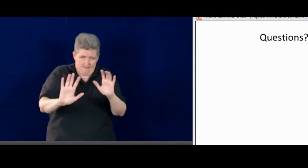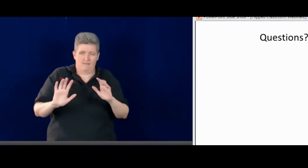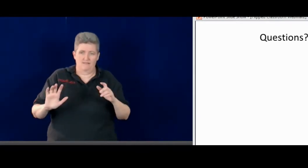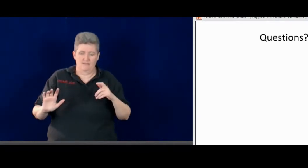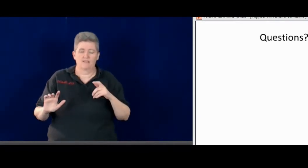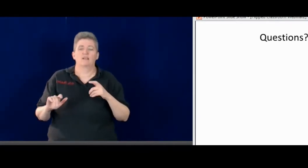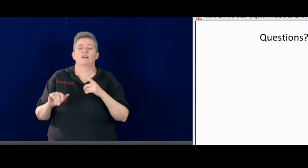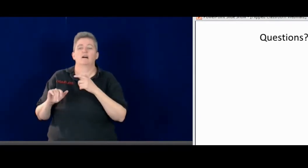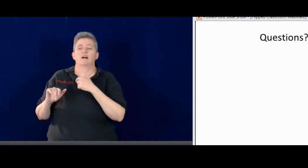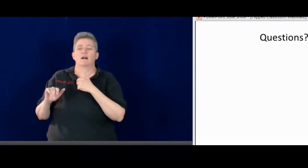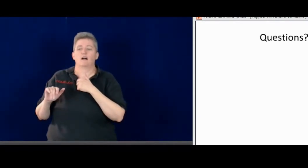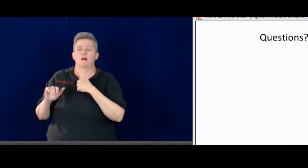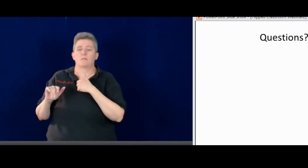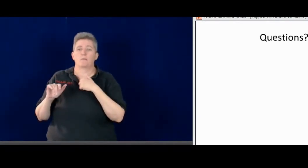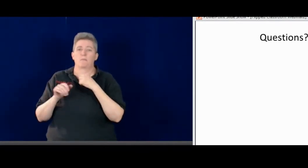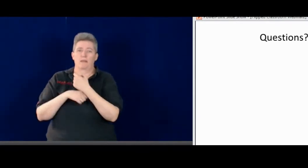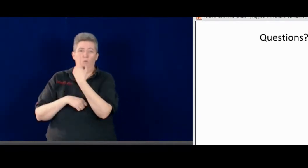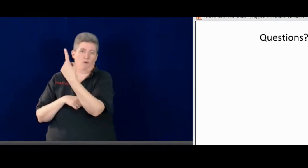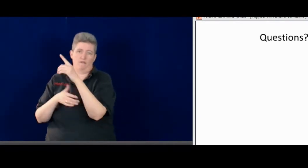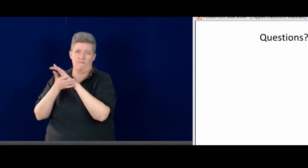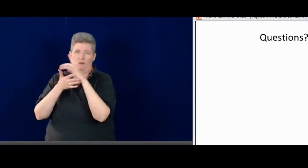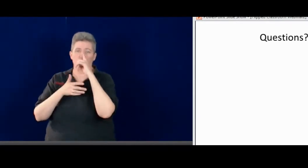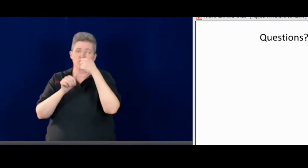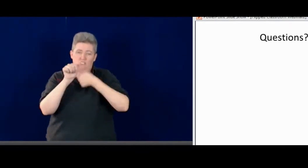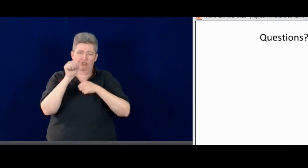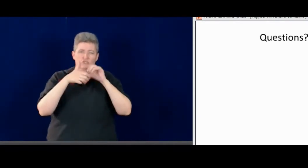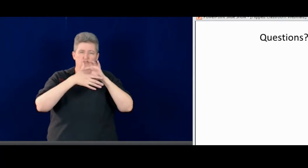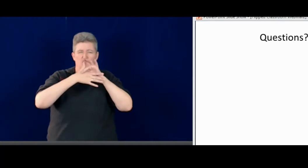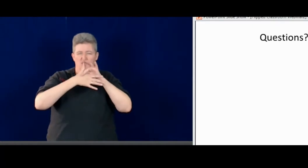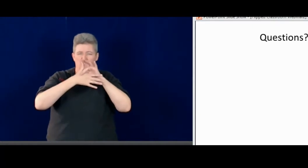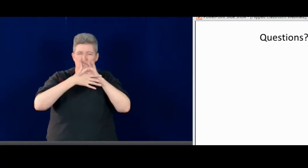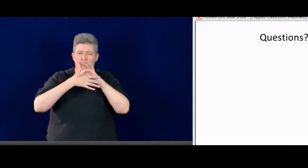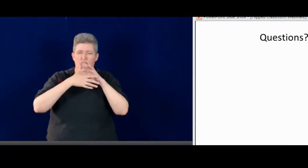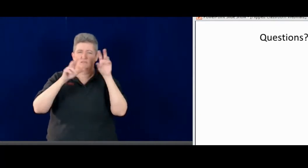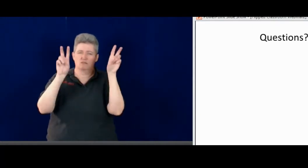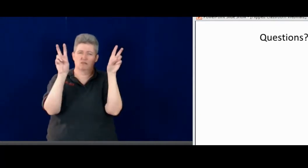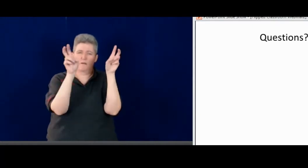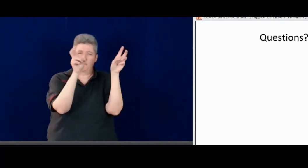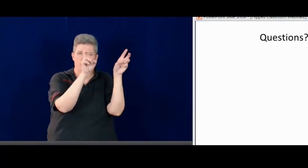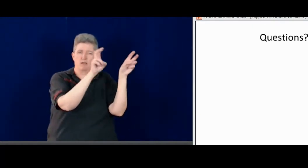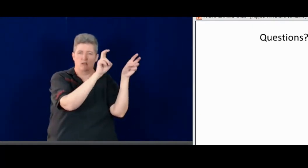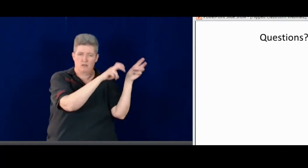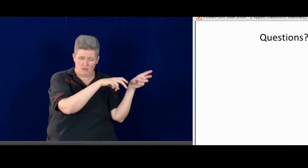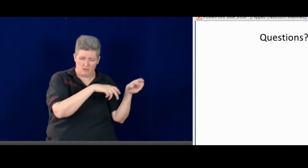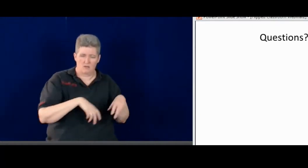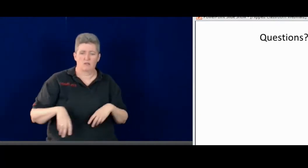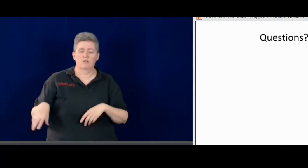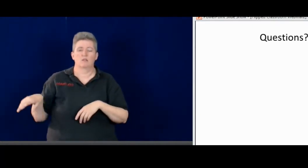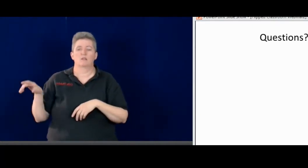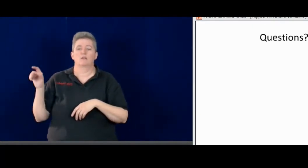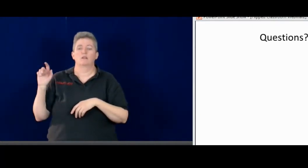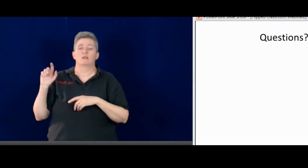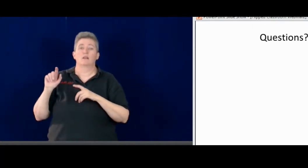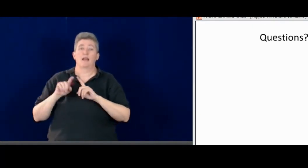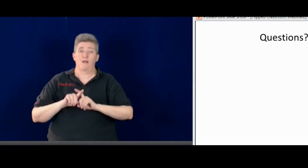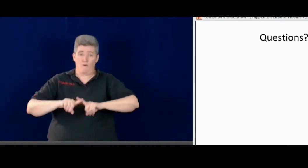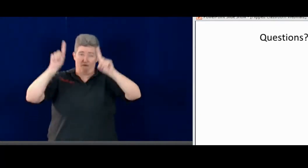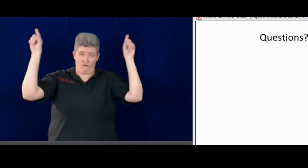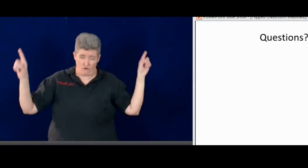This year, I didn't make the different levels. I just made one video for each content topic.